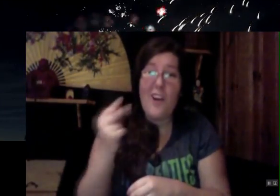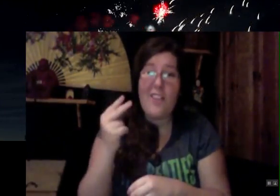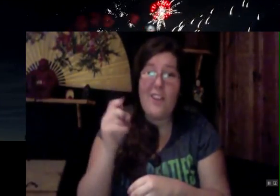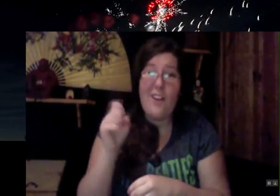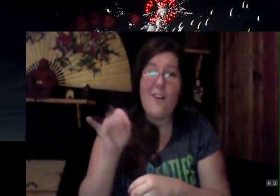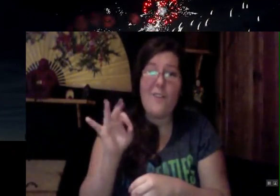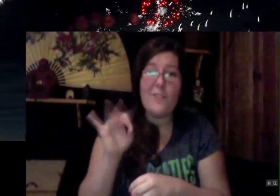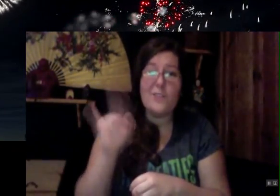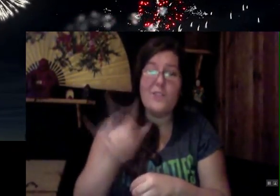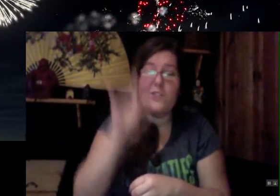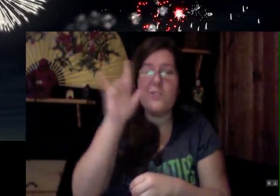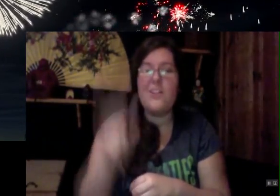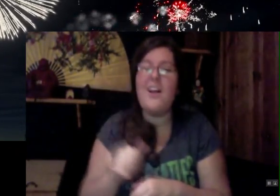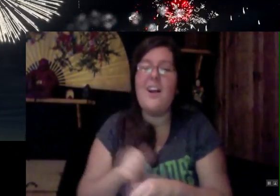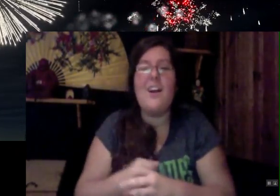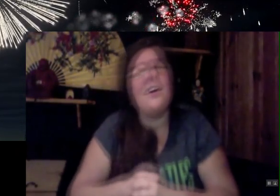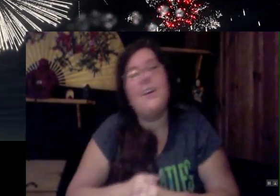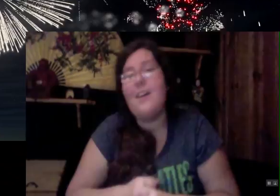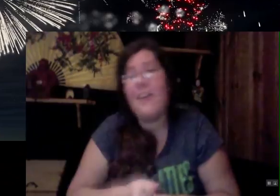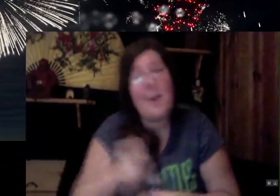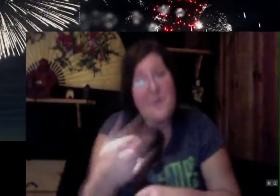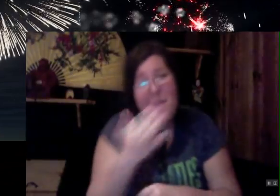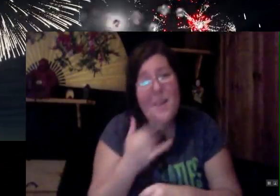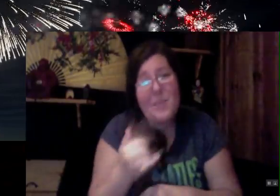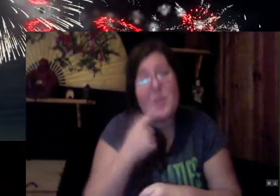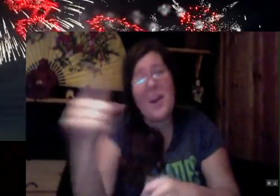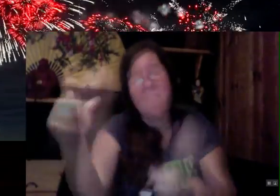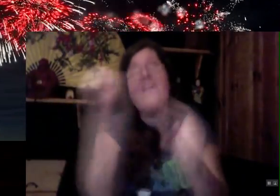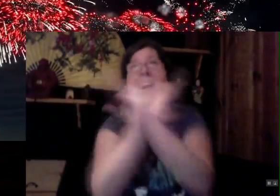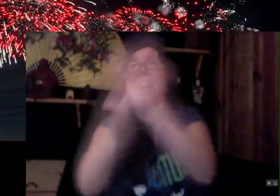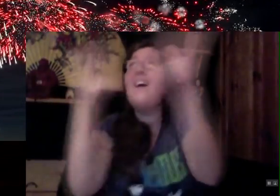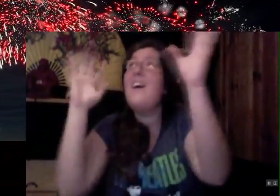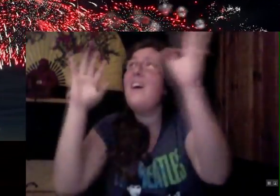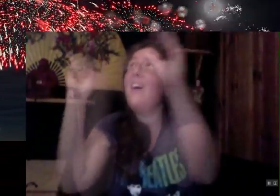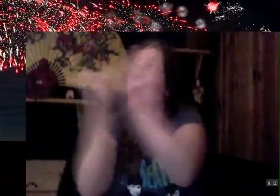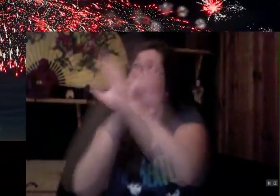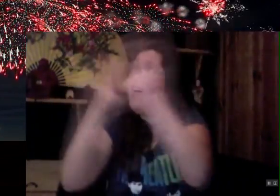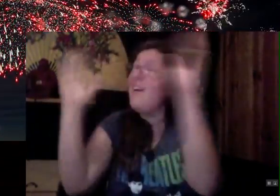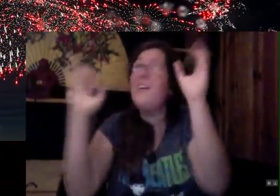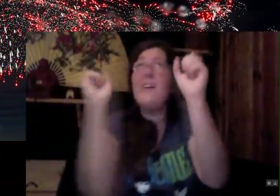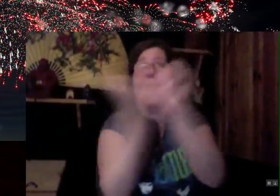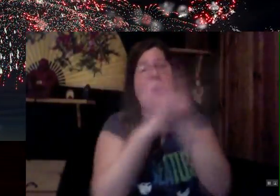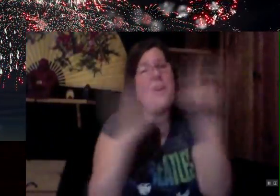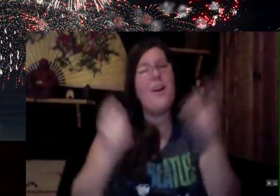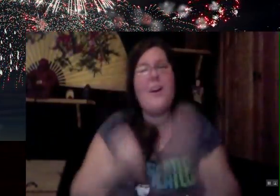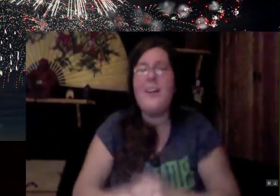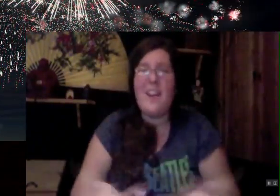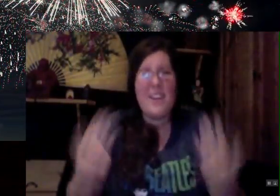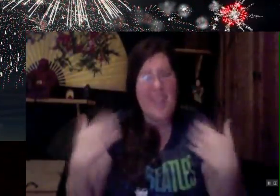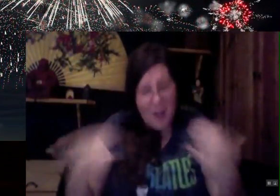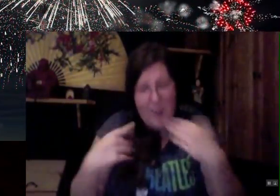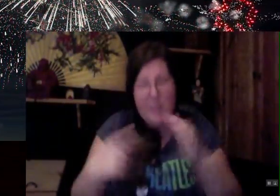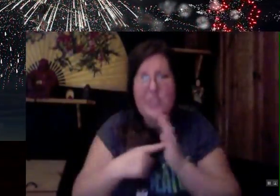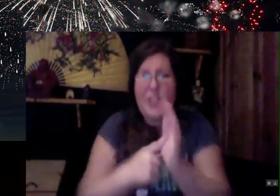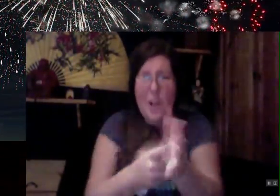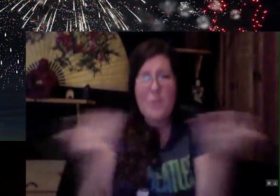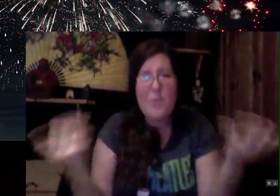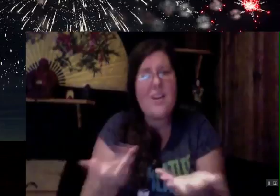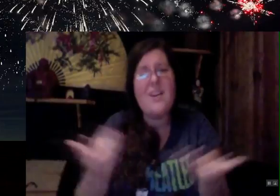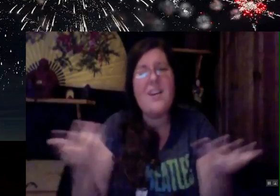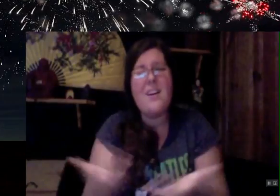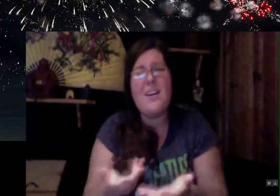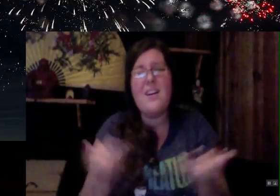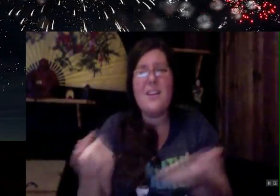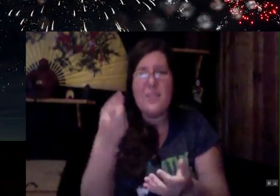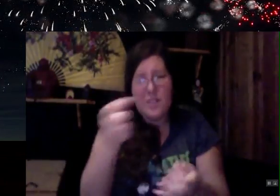4th of July. Cause baby you're a firework. Come on show